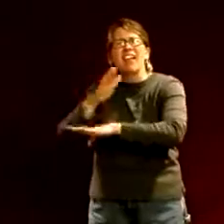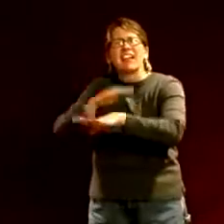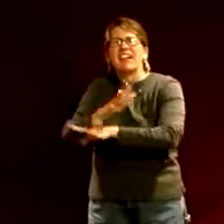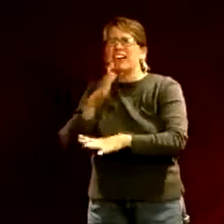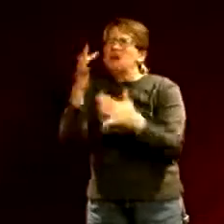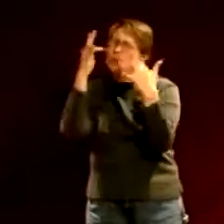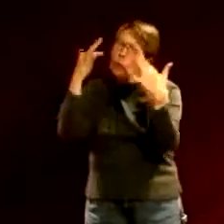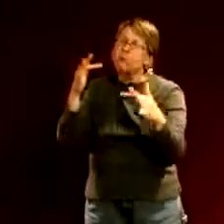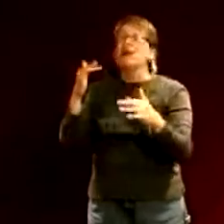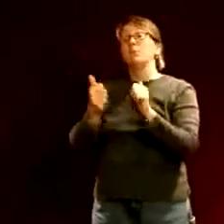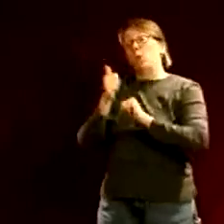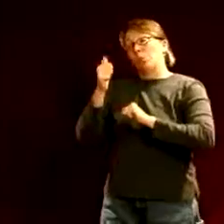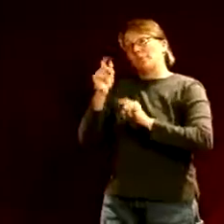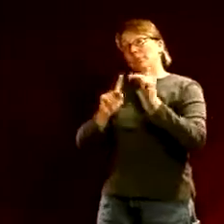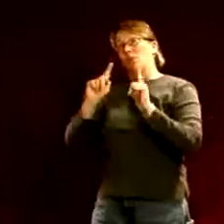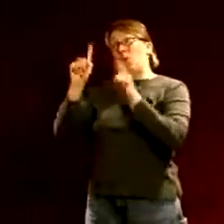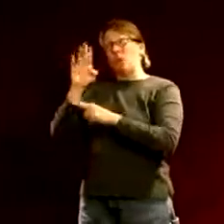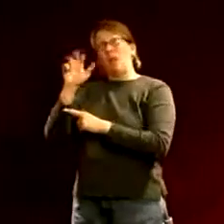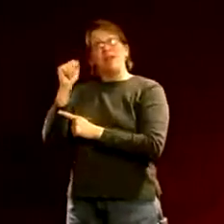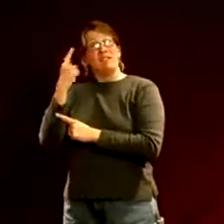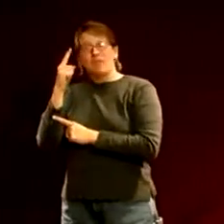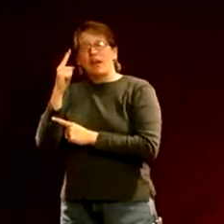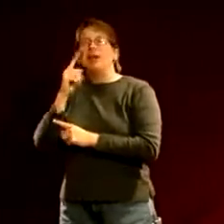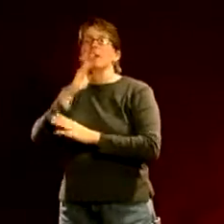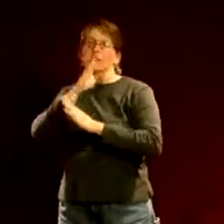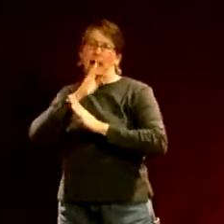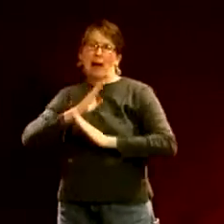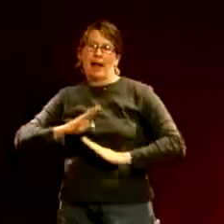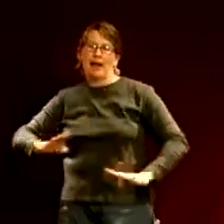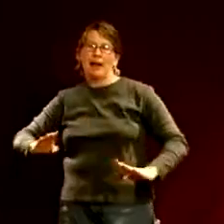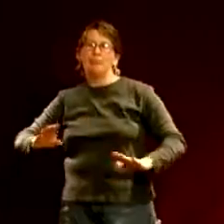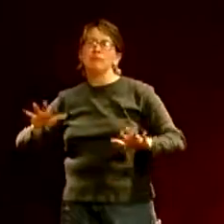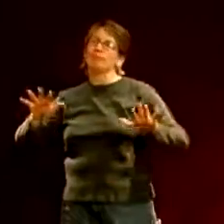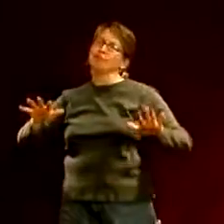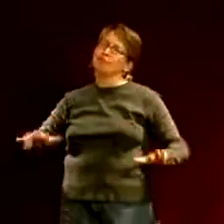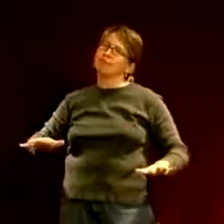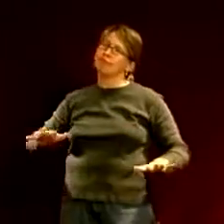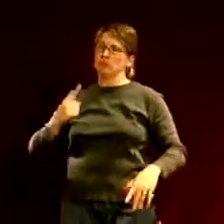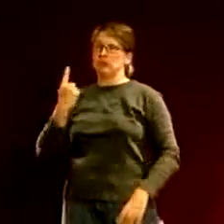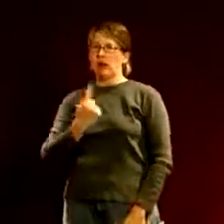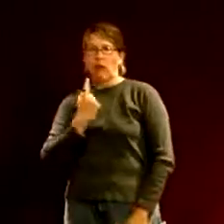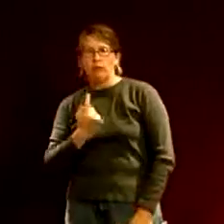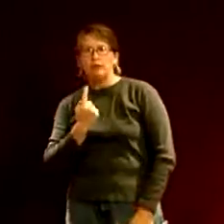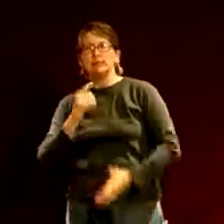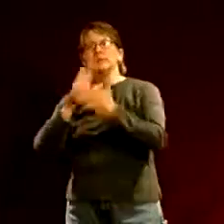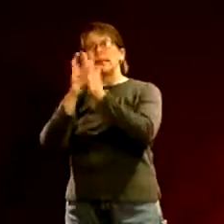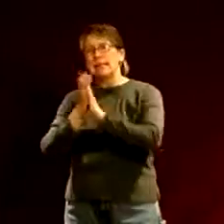the southern areas you can use the the boats with the motors on all these other lakes and snowmobiles we want the Boundary Waters area to be a quiet